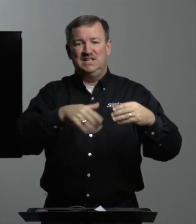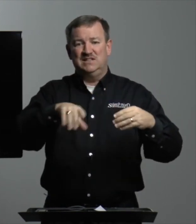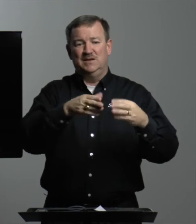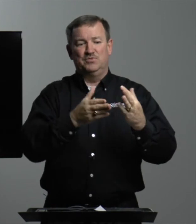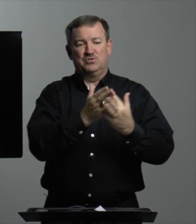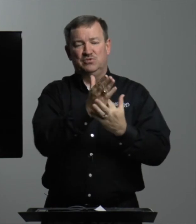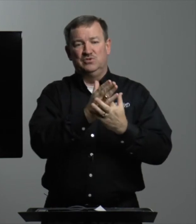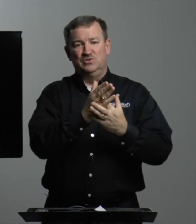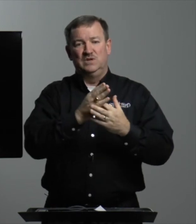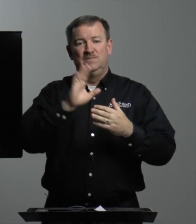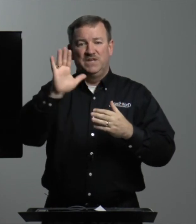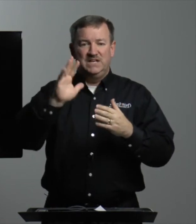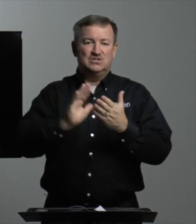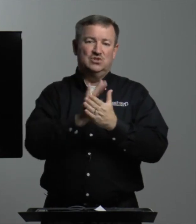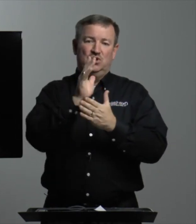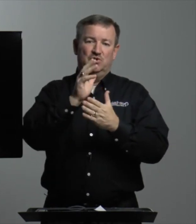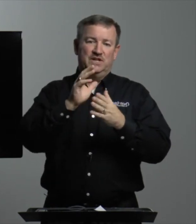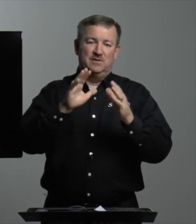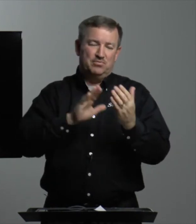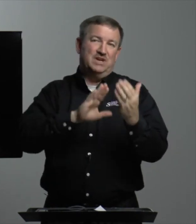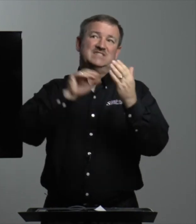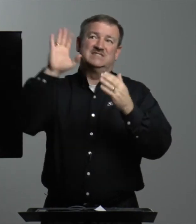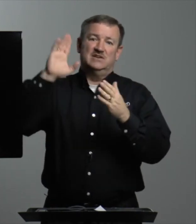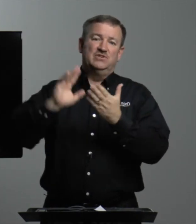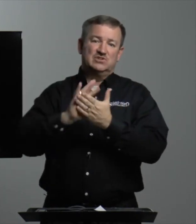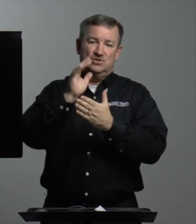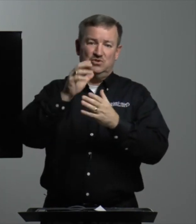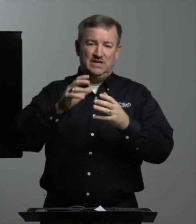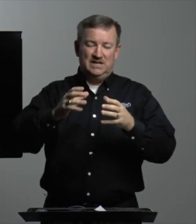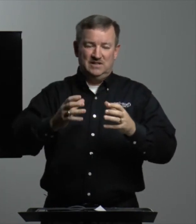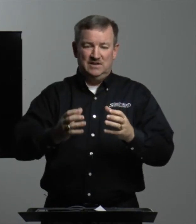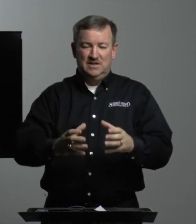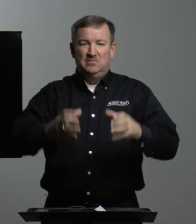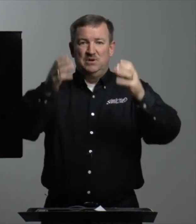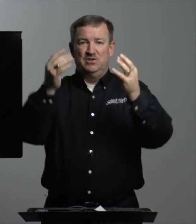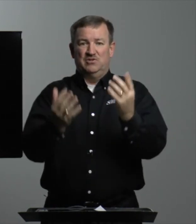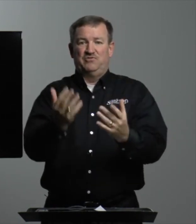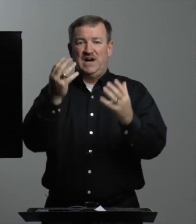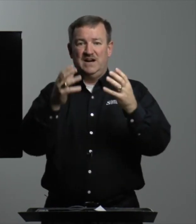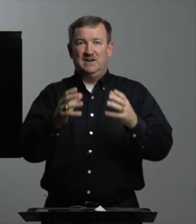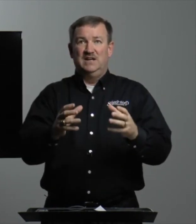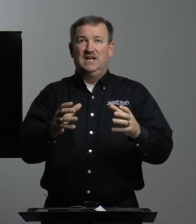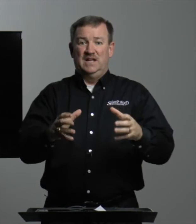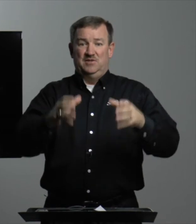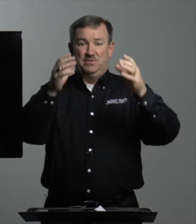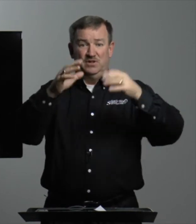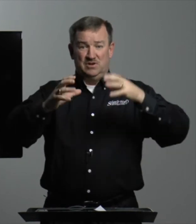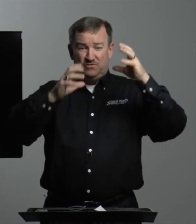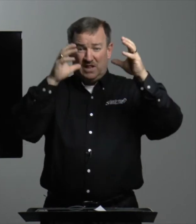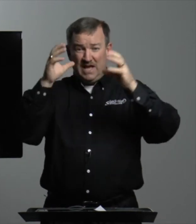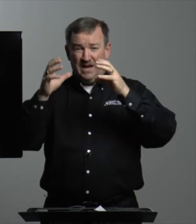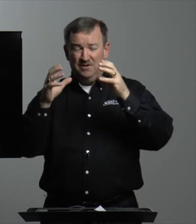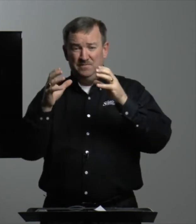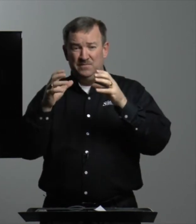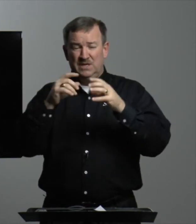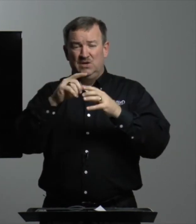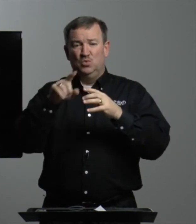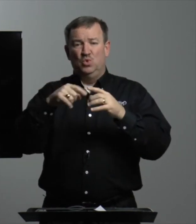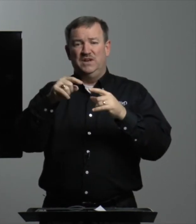leading them through his glory, the presence of his glory, in the pillar of fire and the pillar of cloud. When